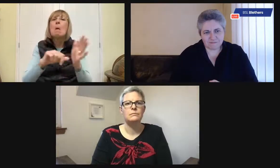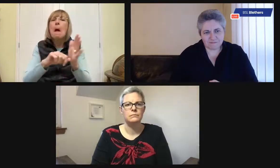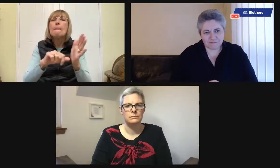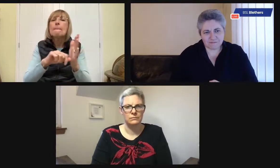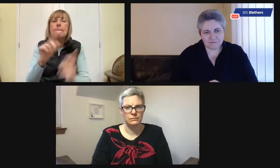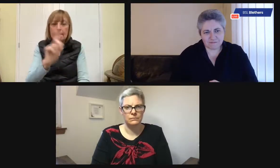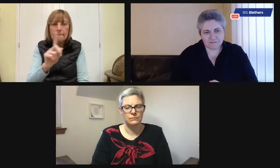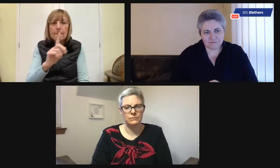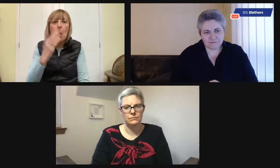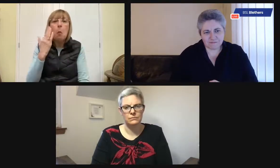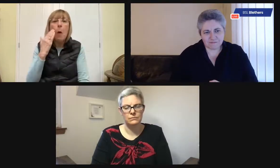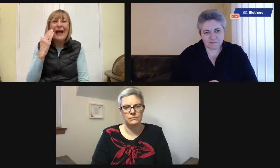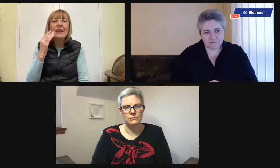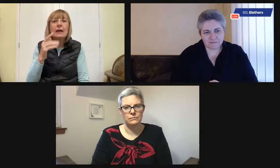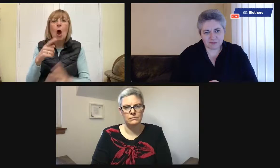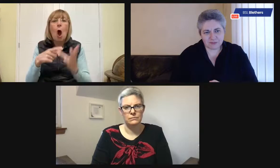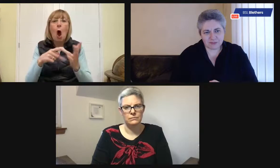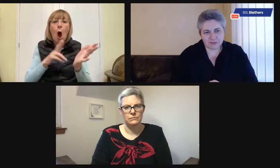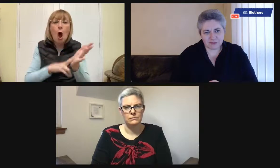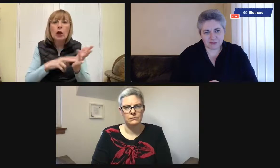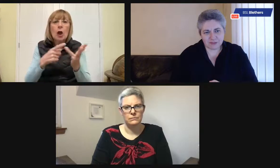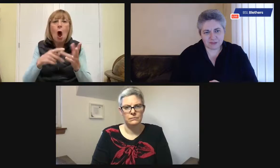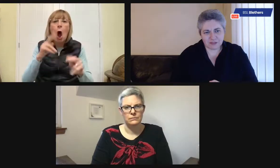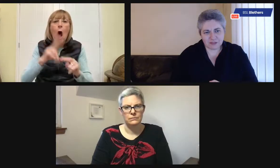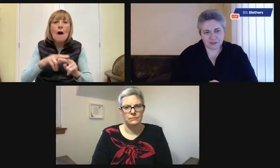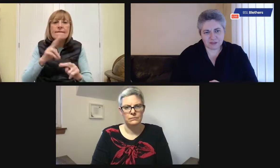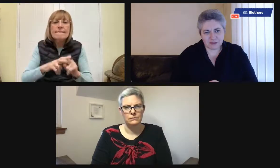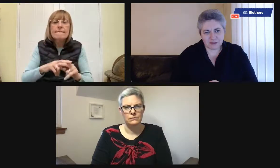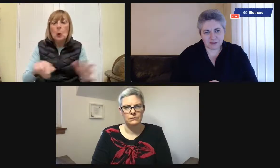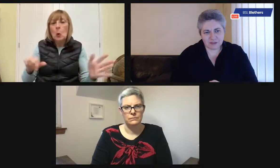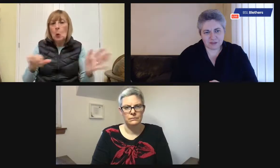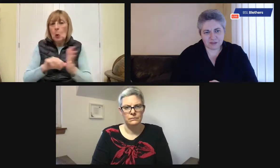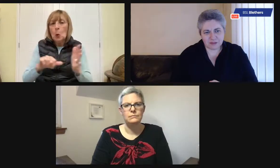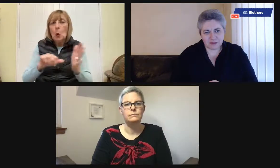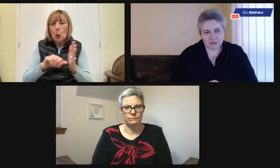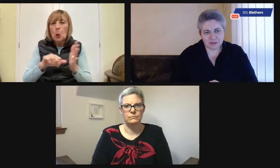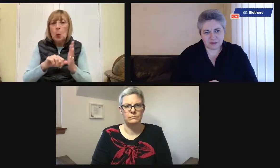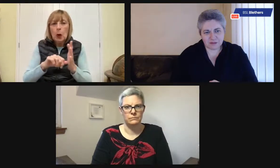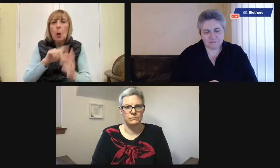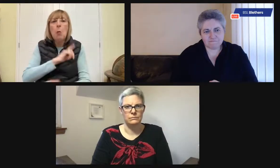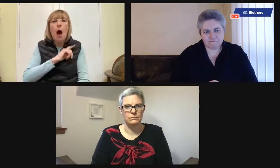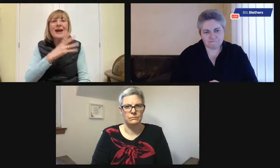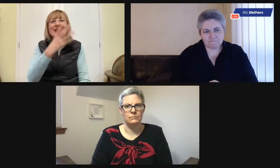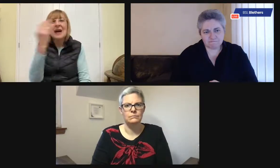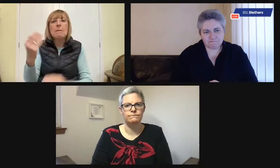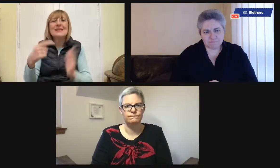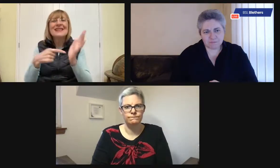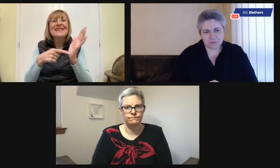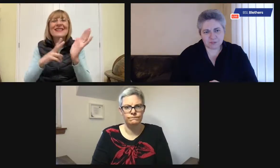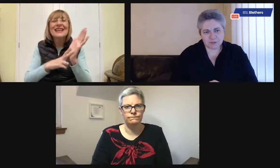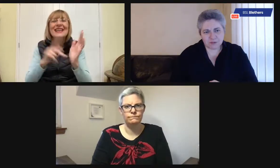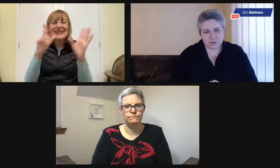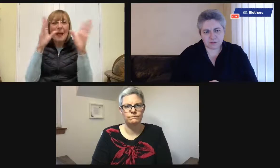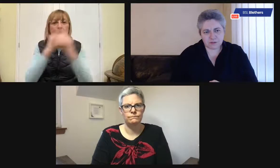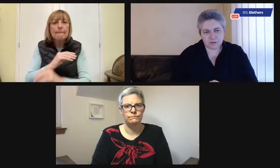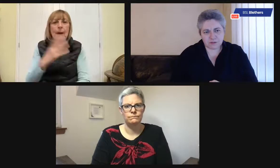channel. It's on the green channel. One problem is that the on off button was very difficult.